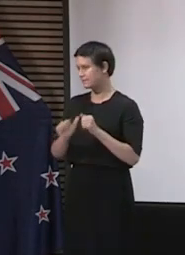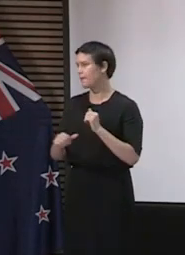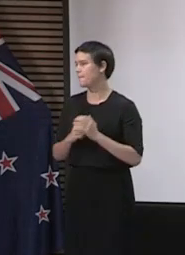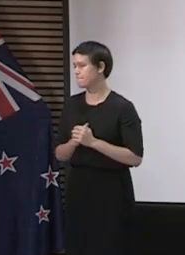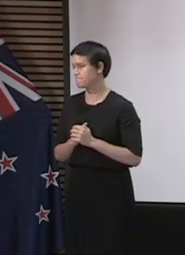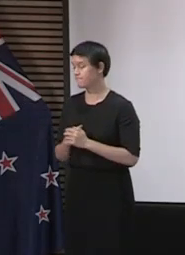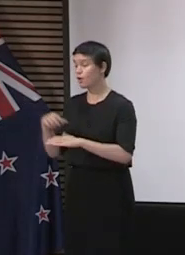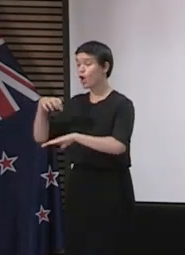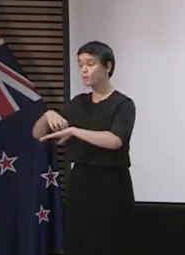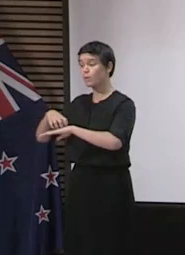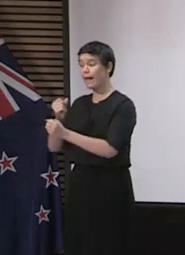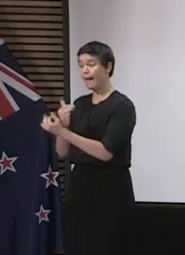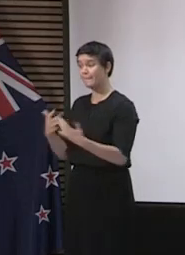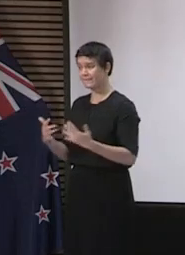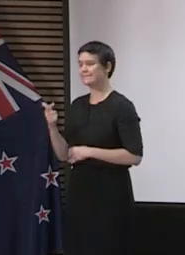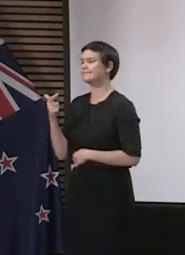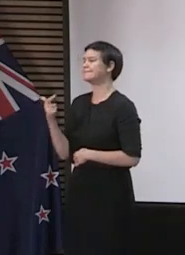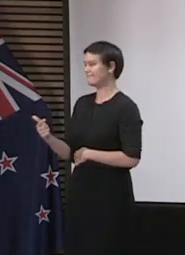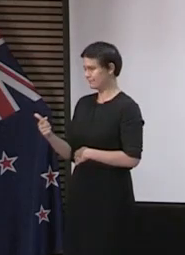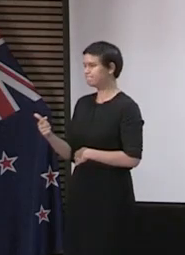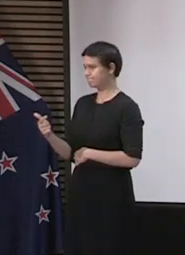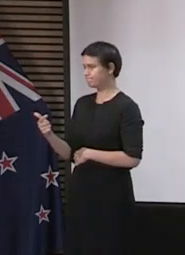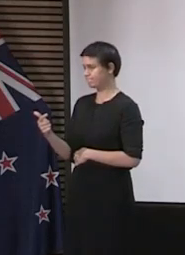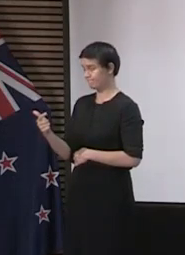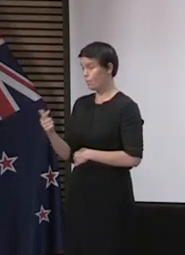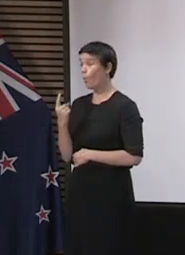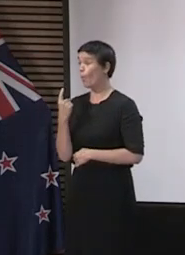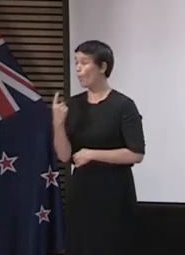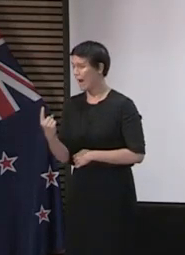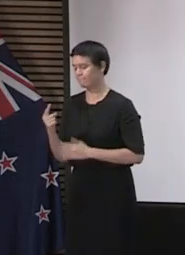and this includes one person in intensive care in Middlemore.